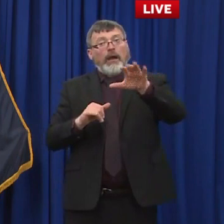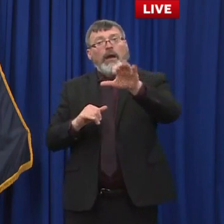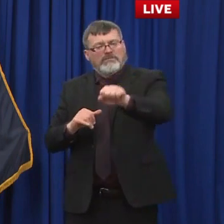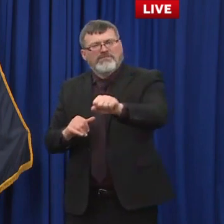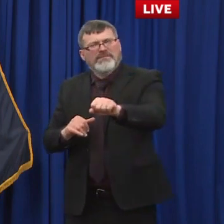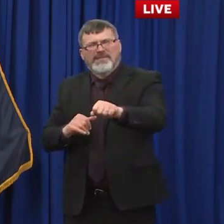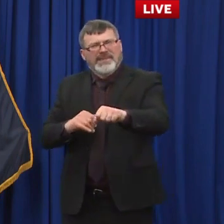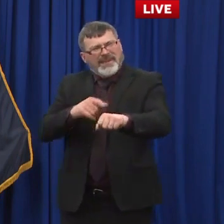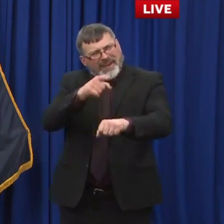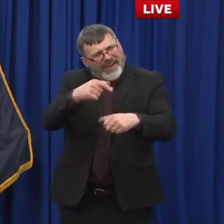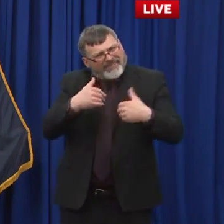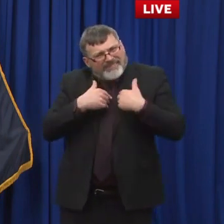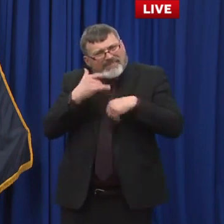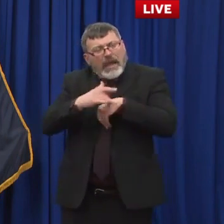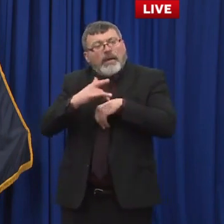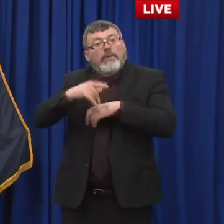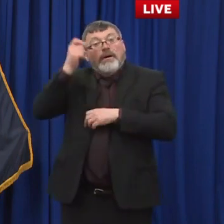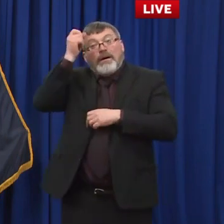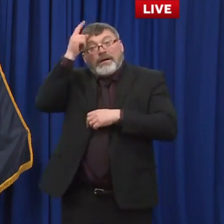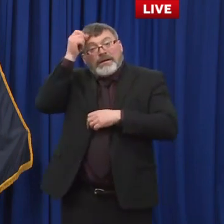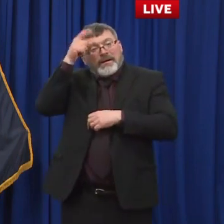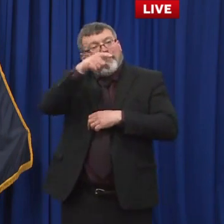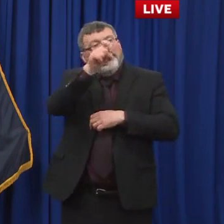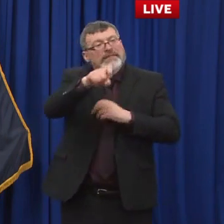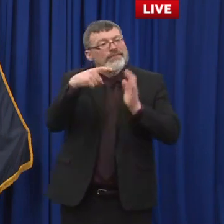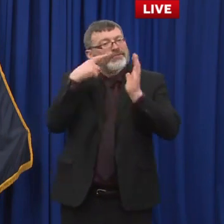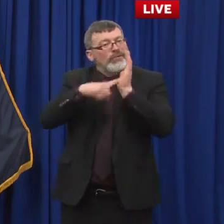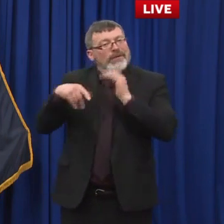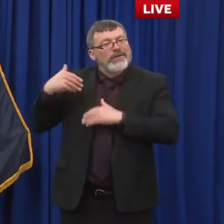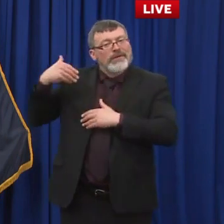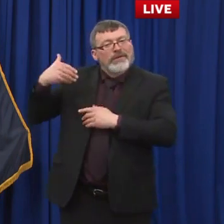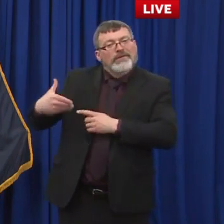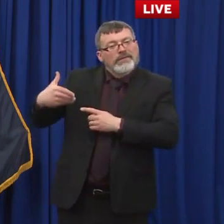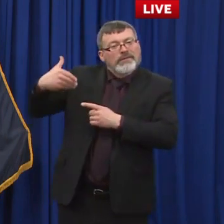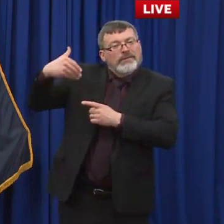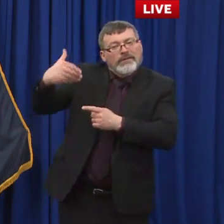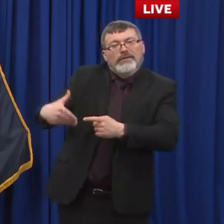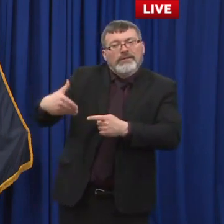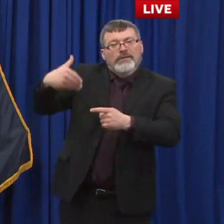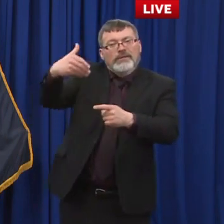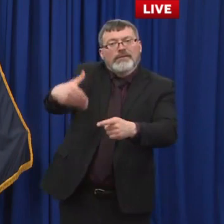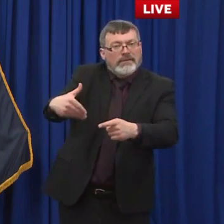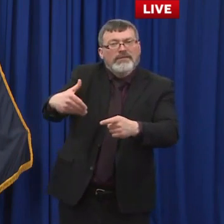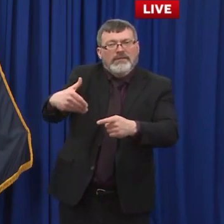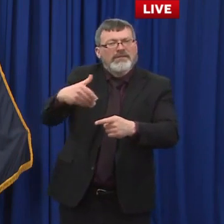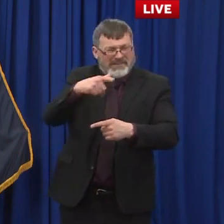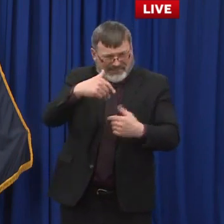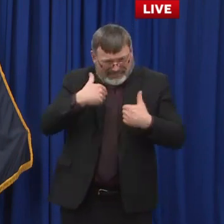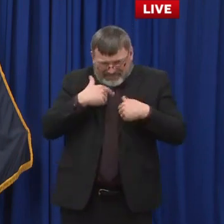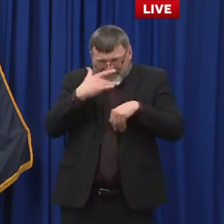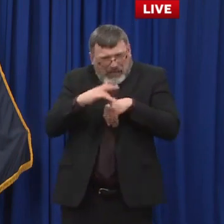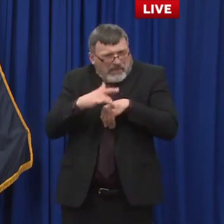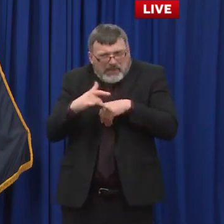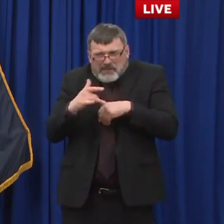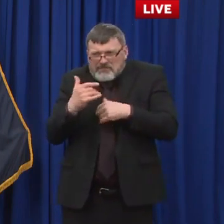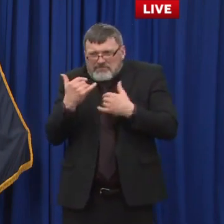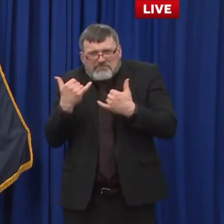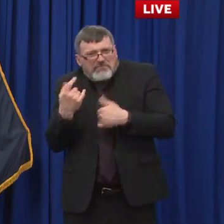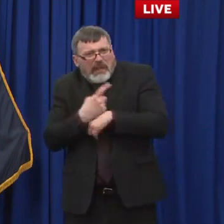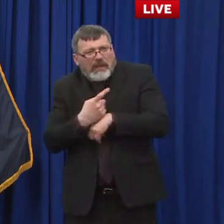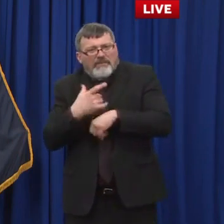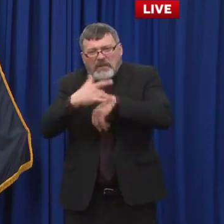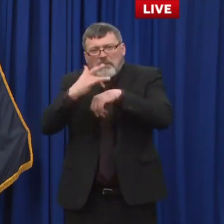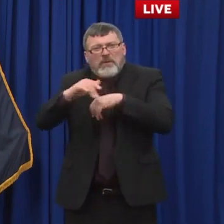different location than what you're used to. But there are a lot of appointments available still throughout our system, thousands, frankly, over the over the next week or so